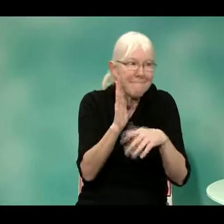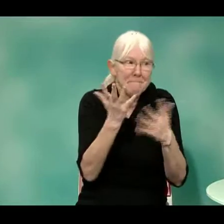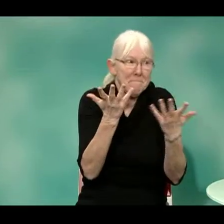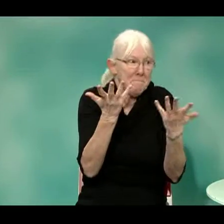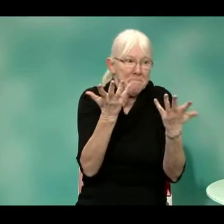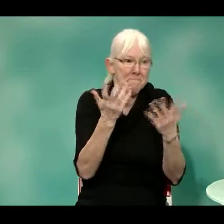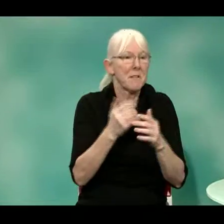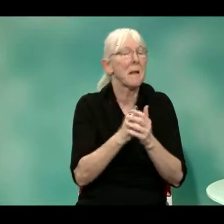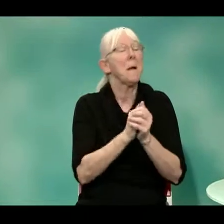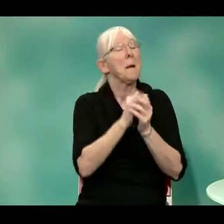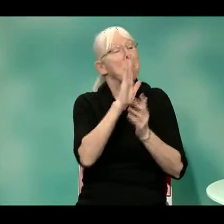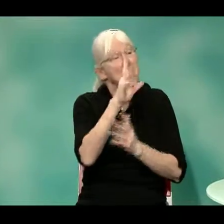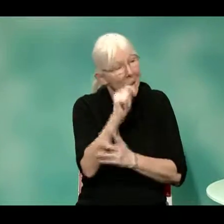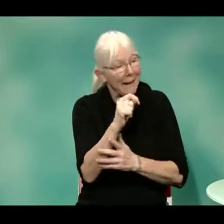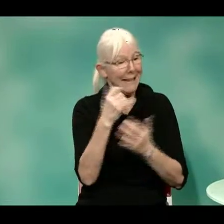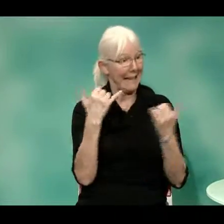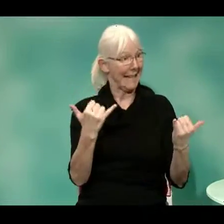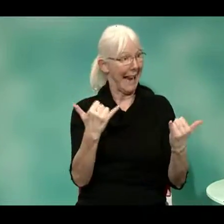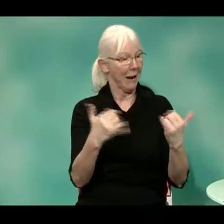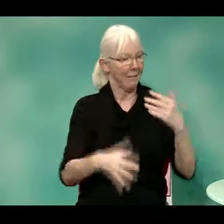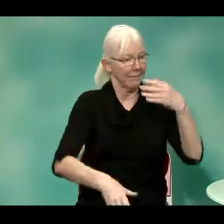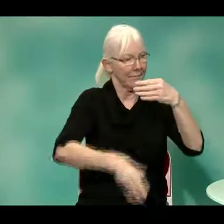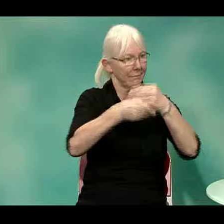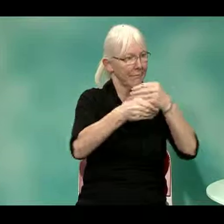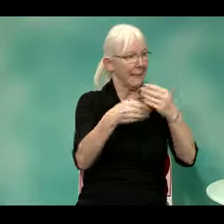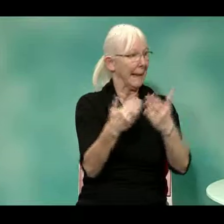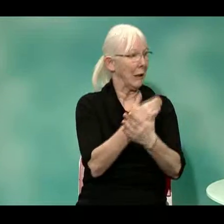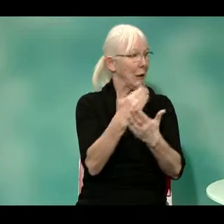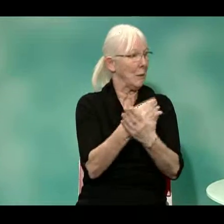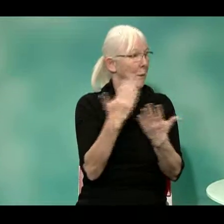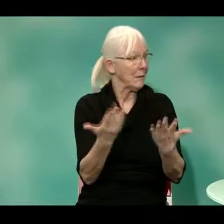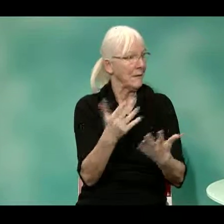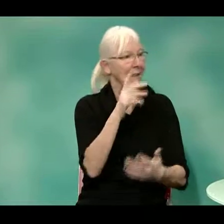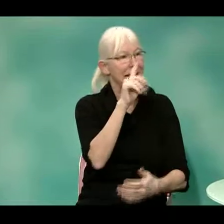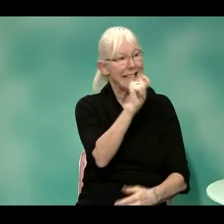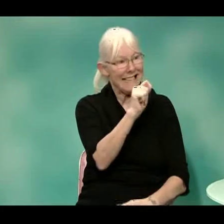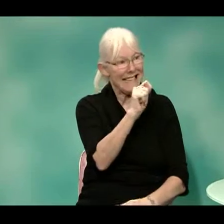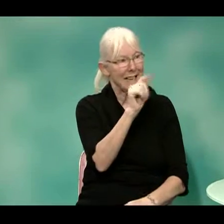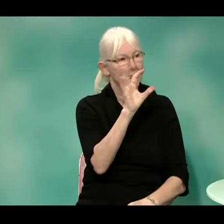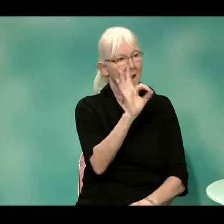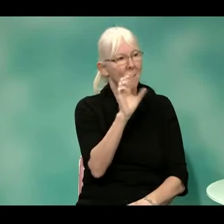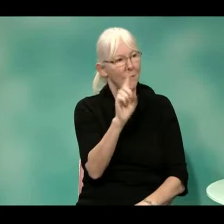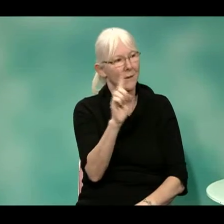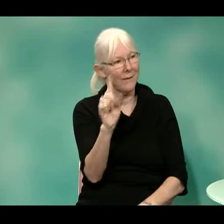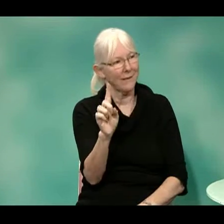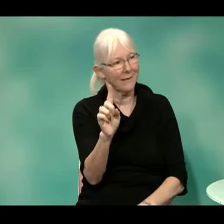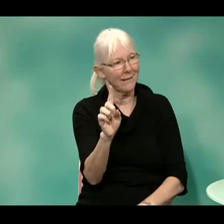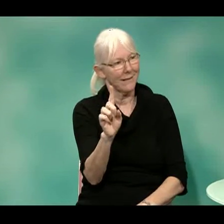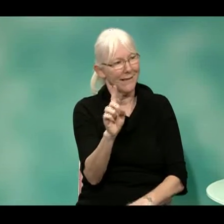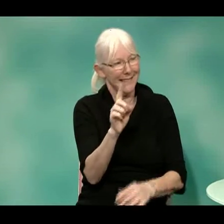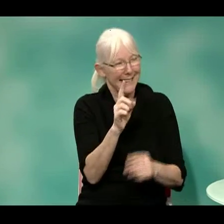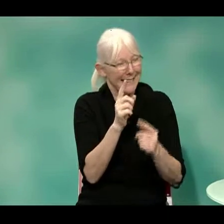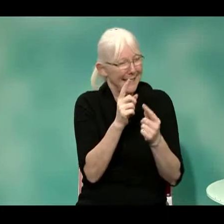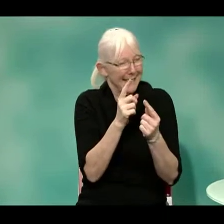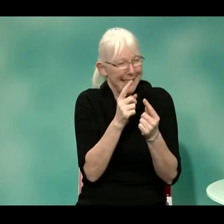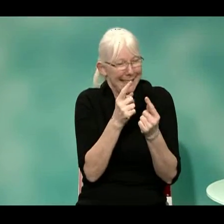I'm not entirely sure where e-comm exactly came from. But now they've got a new system called T911.